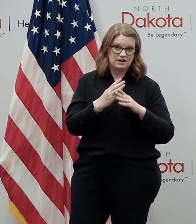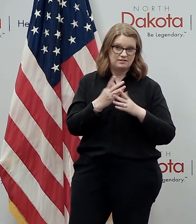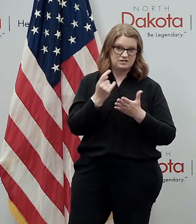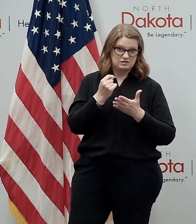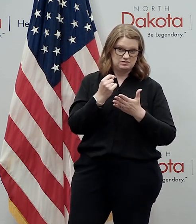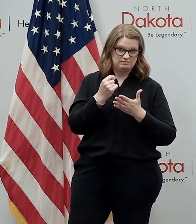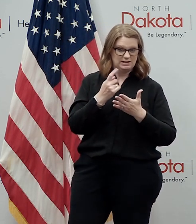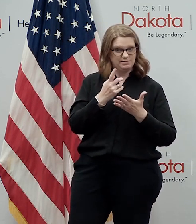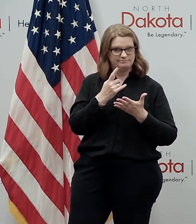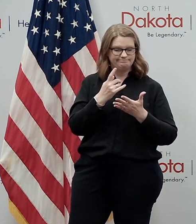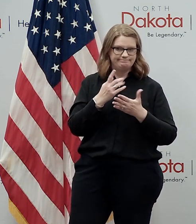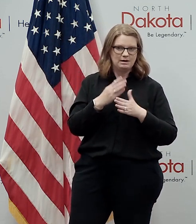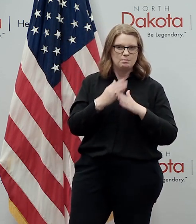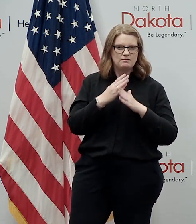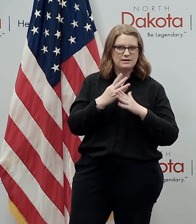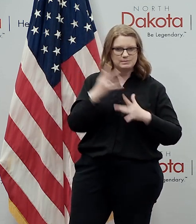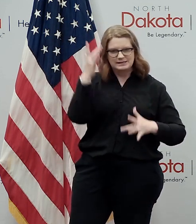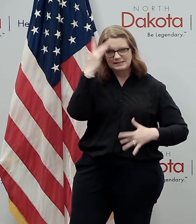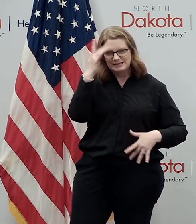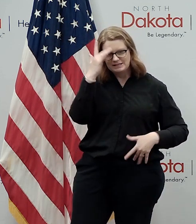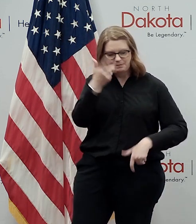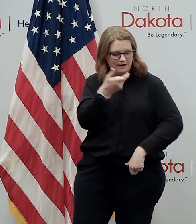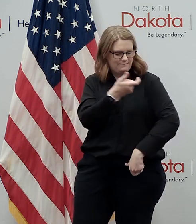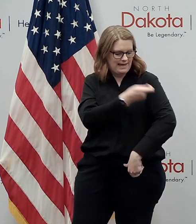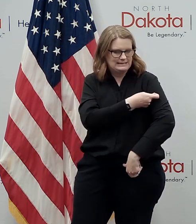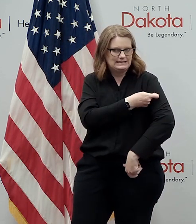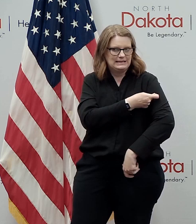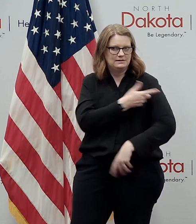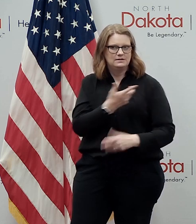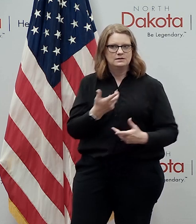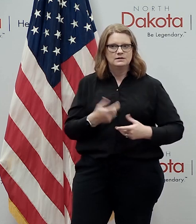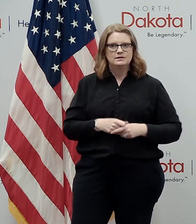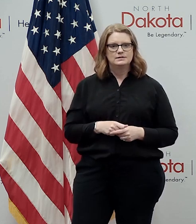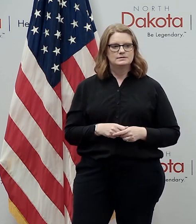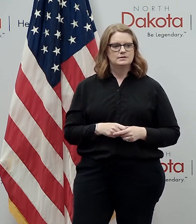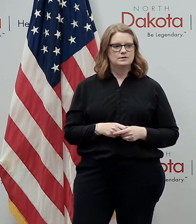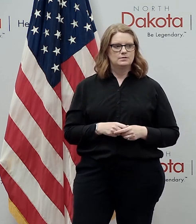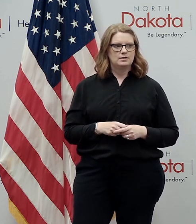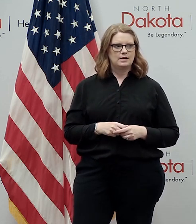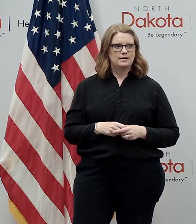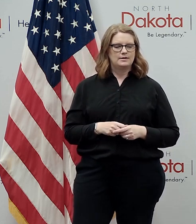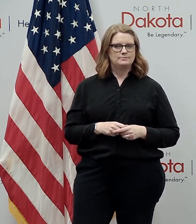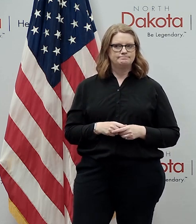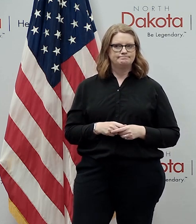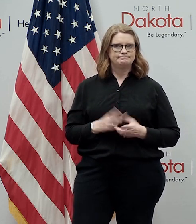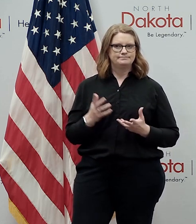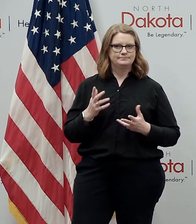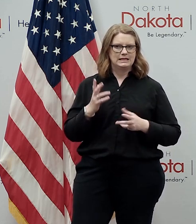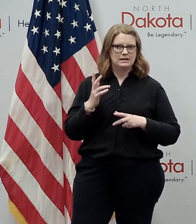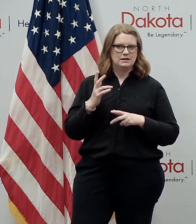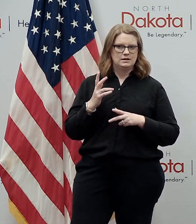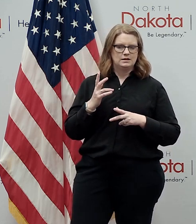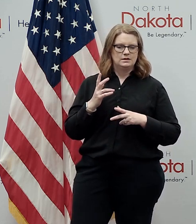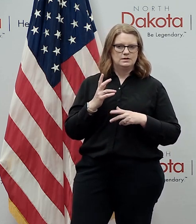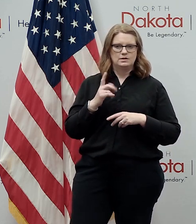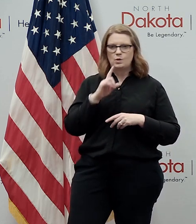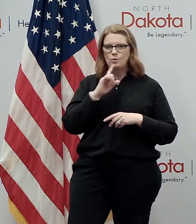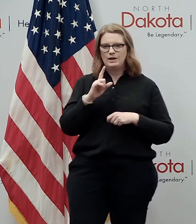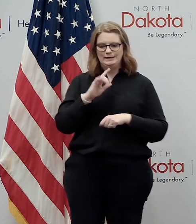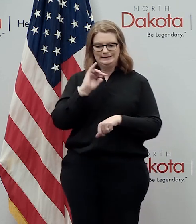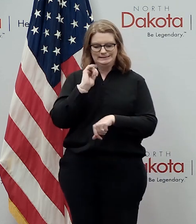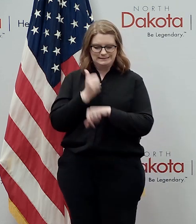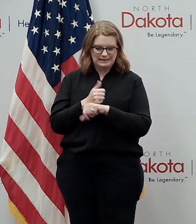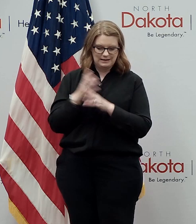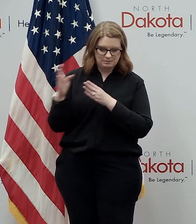so uh coming up with these plans to uh carry some of these businesses